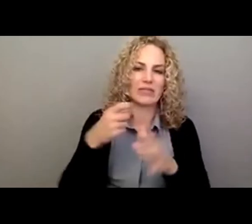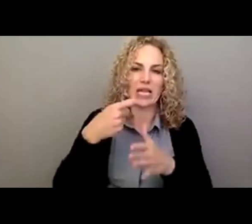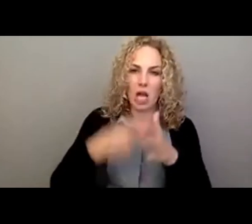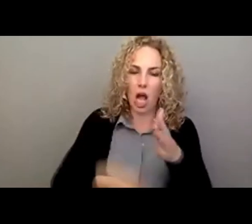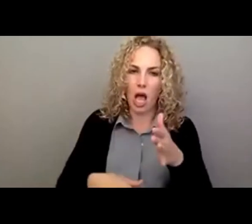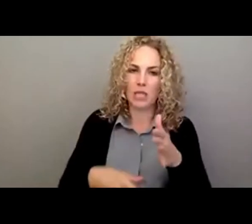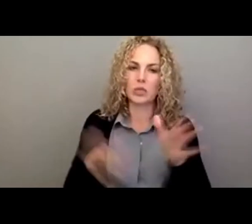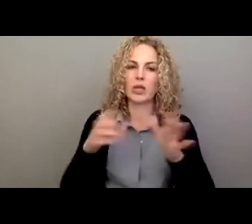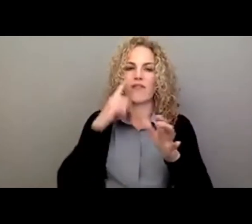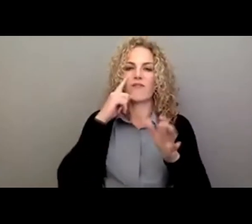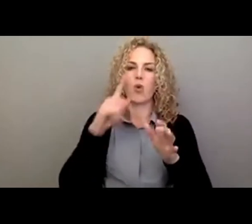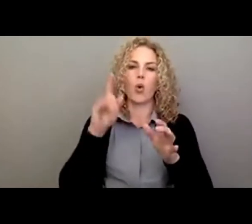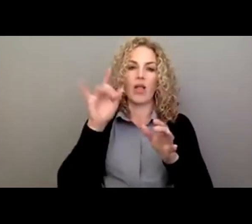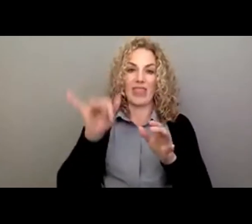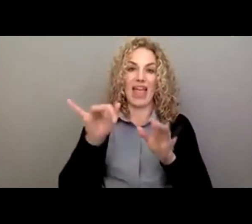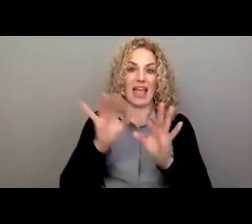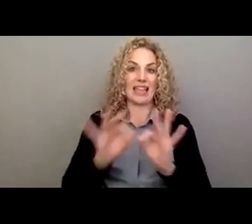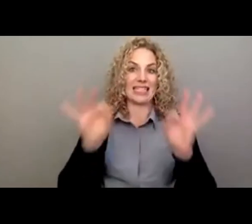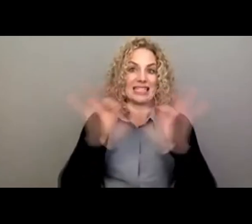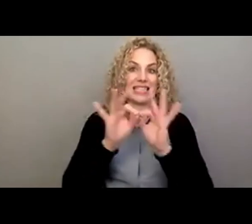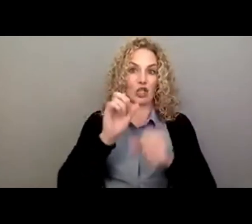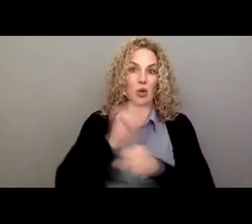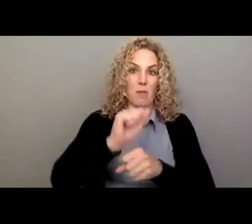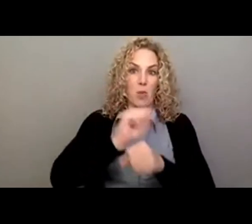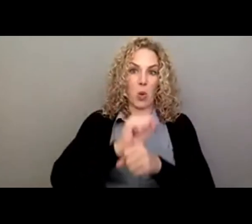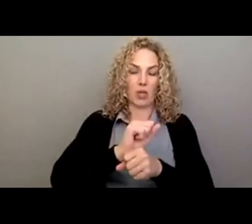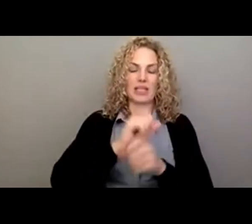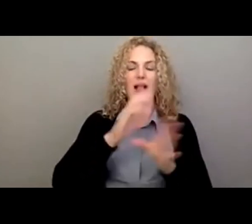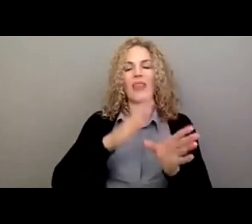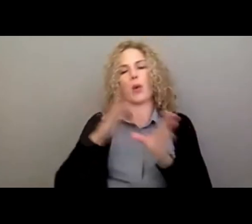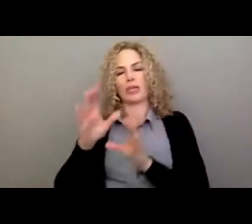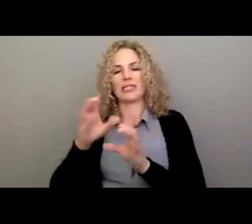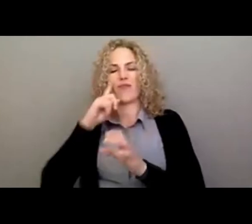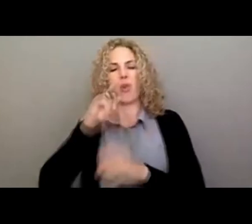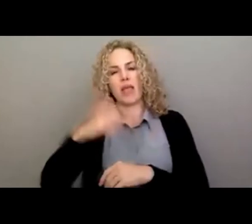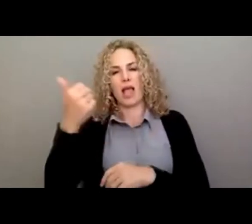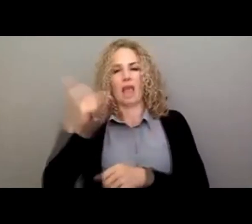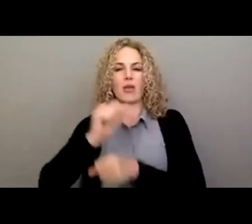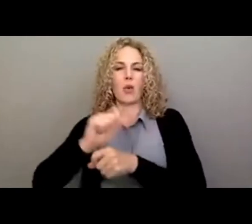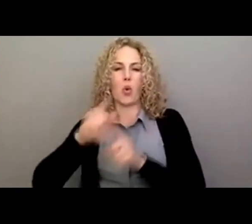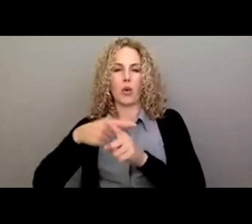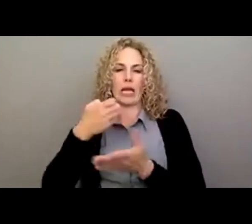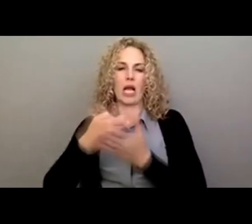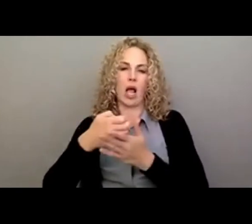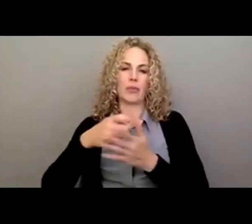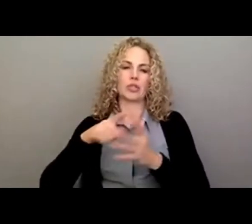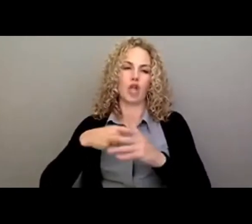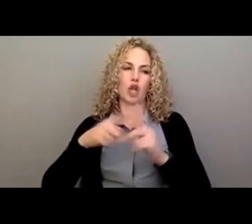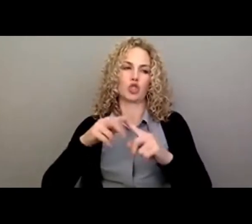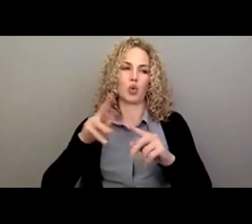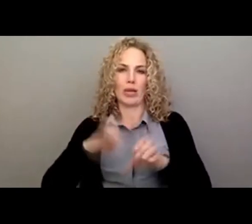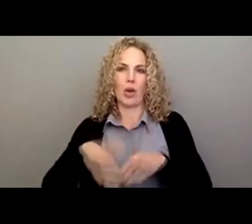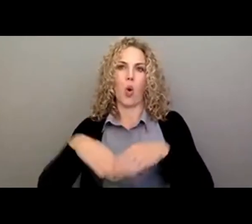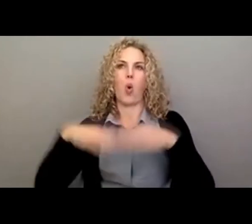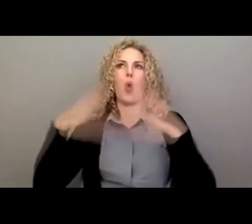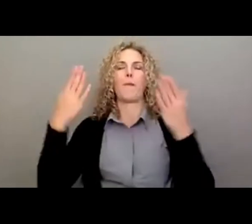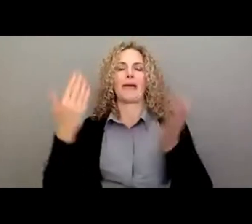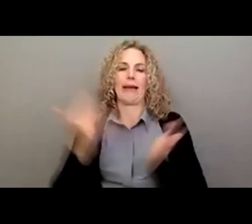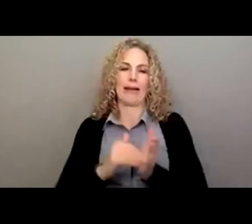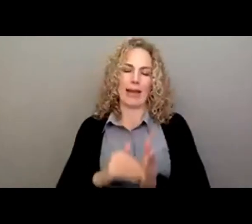first for the essential employers. And then we did it for all of our other employers when the economy started to reopen. So